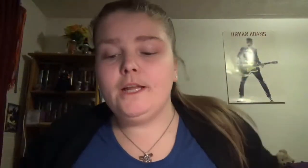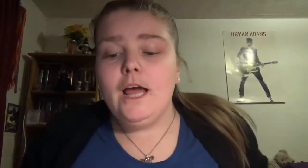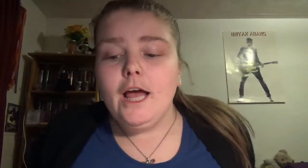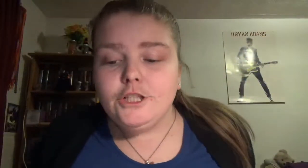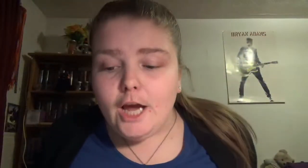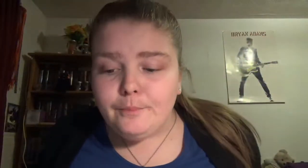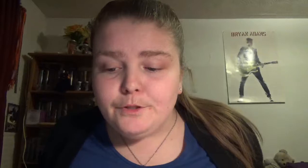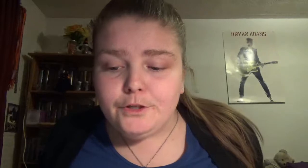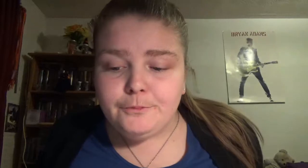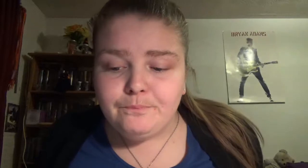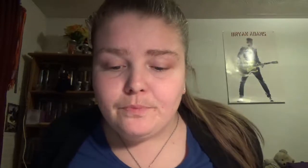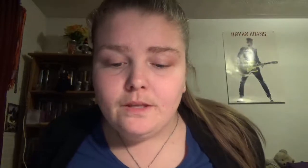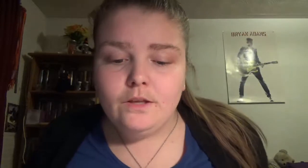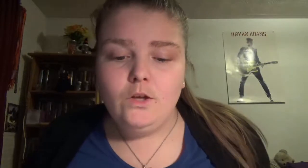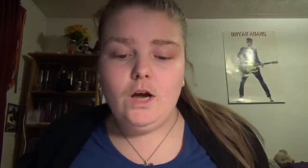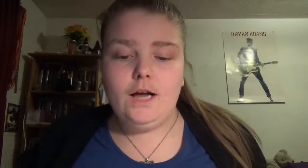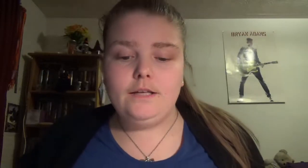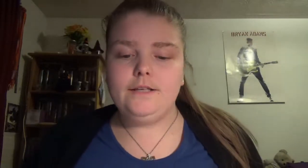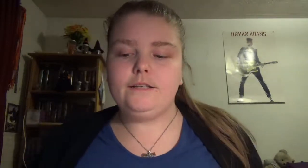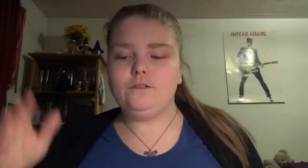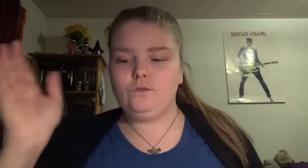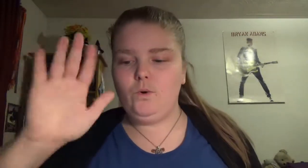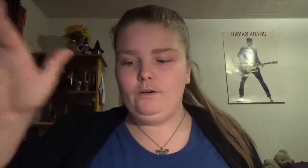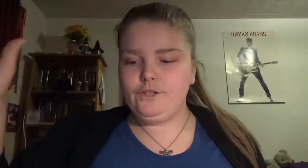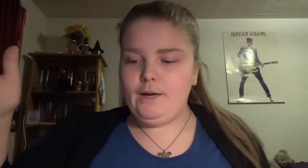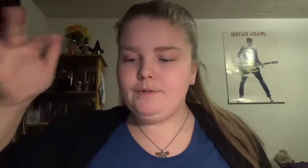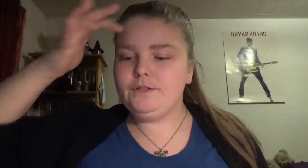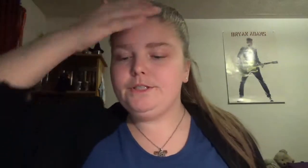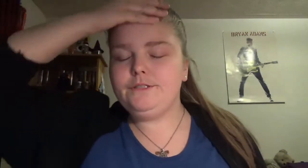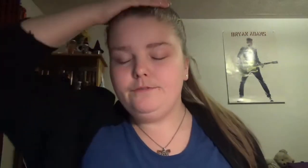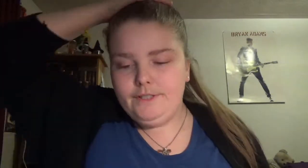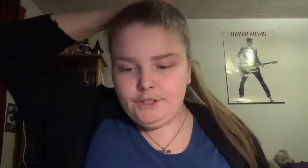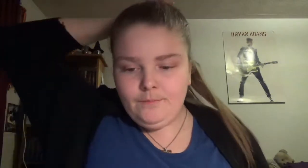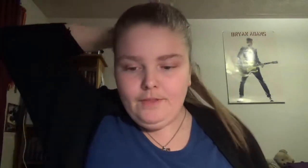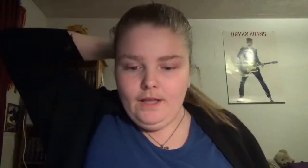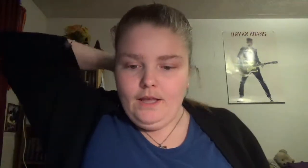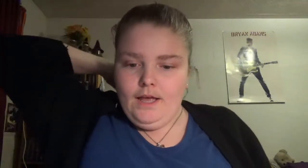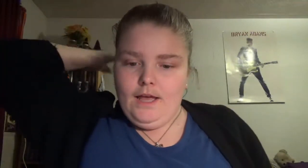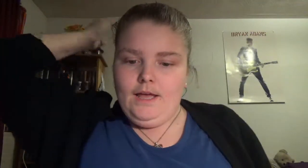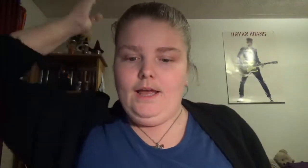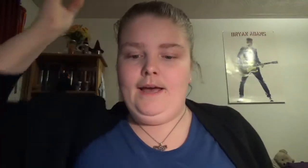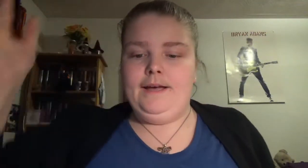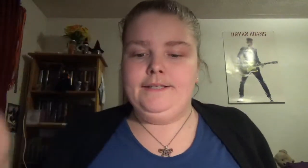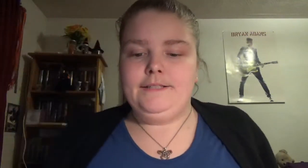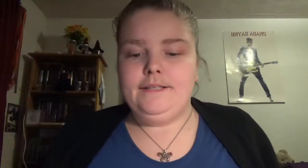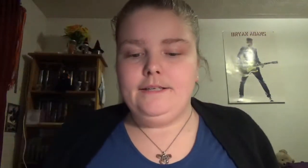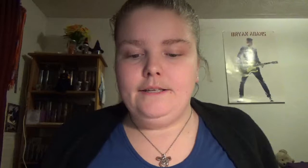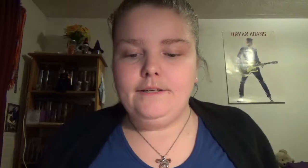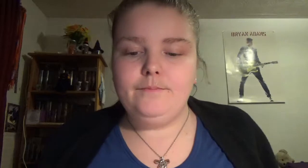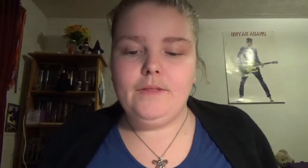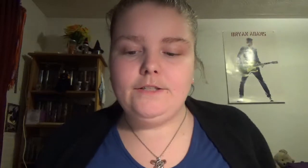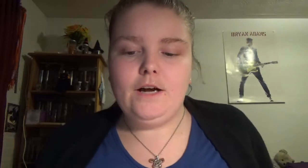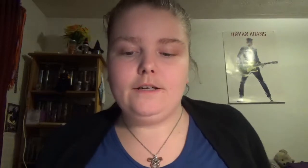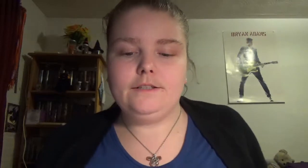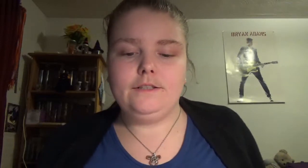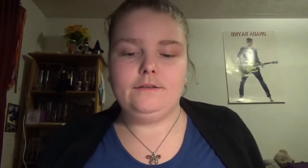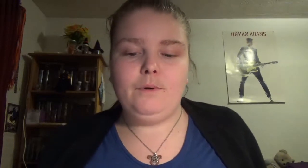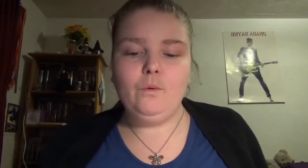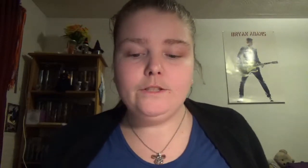chapter you got yeah 12 chapters each and we talk part one